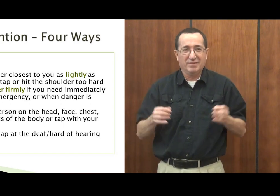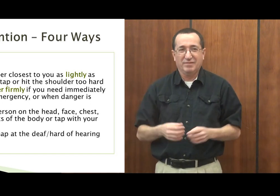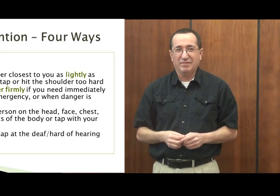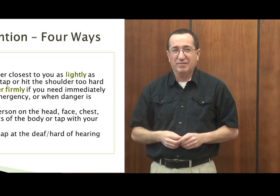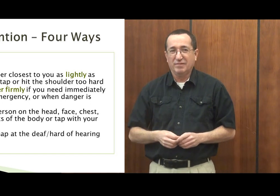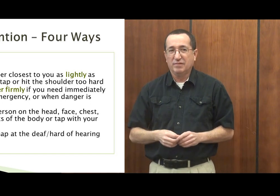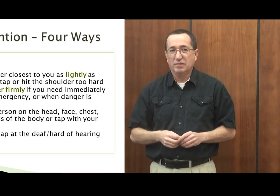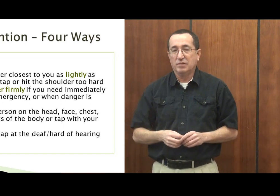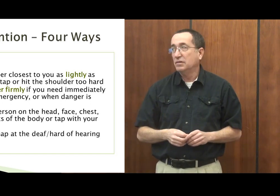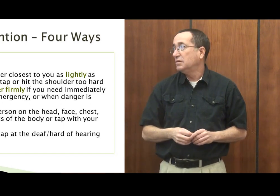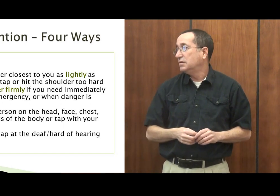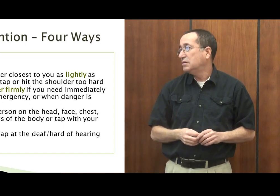the line.